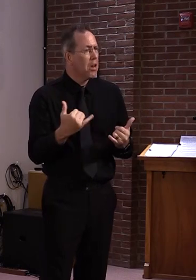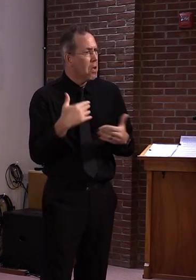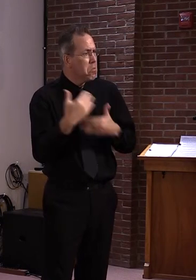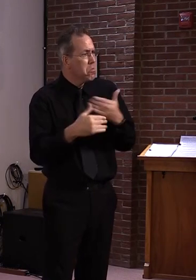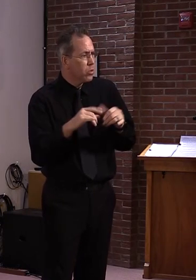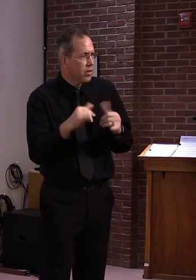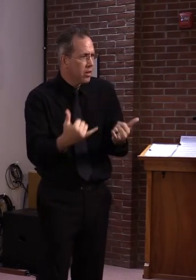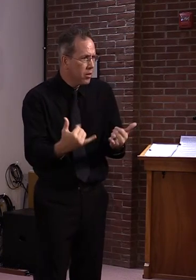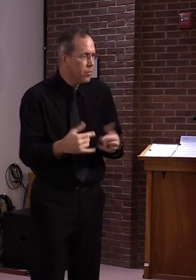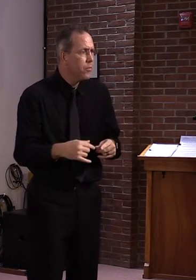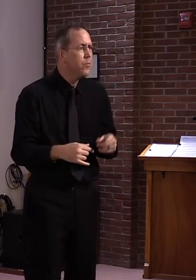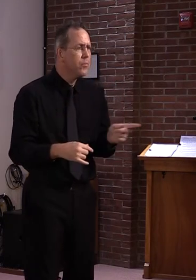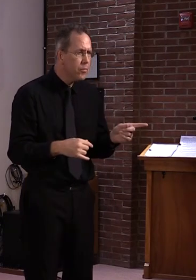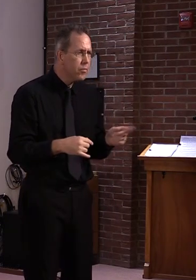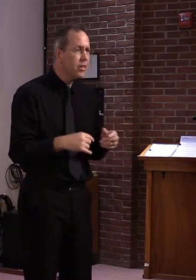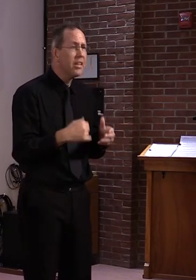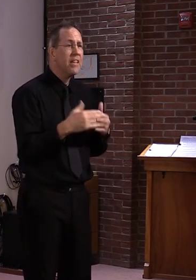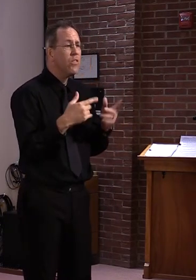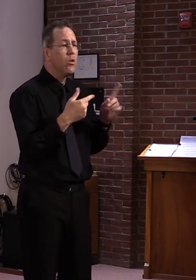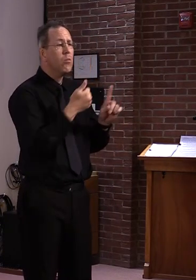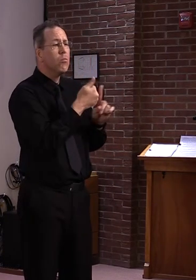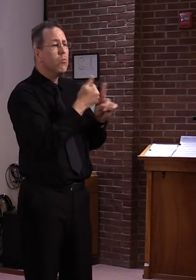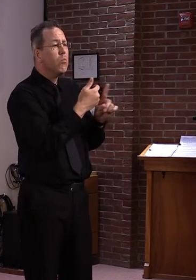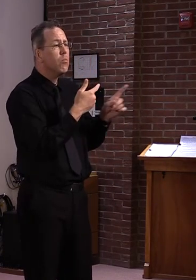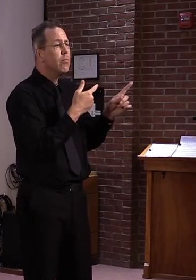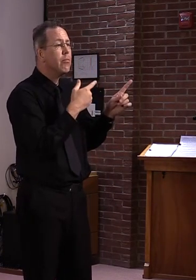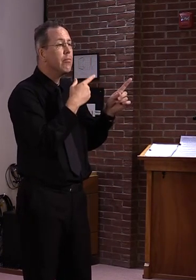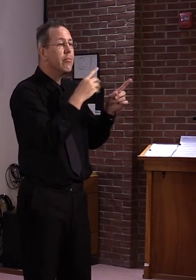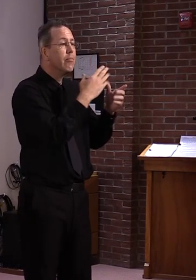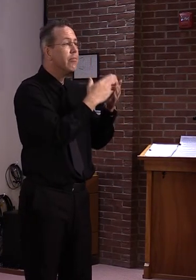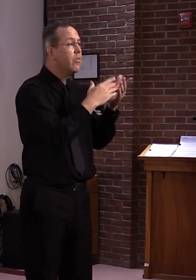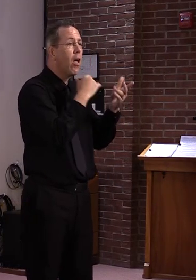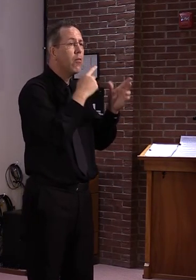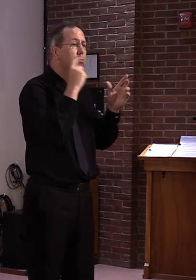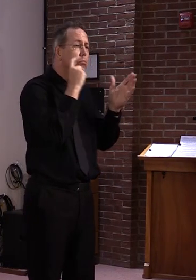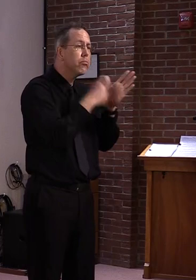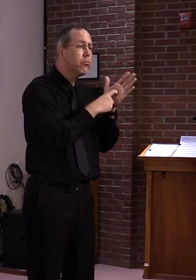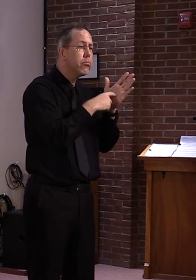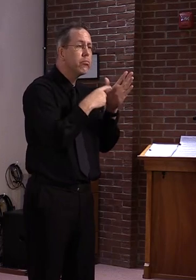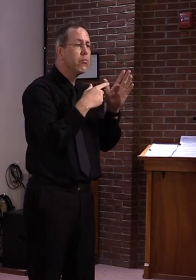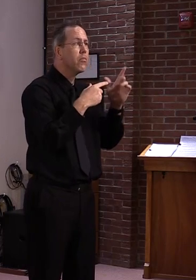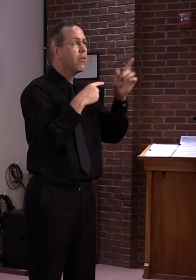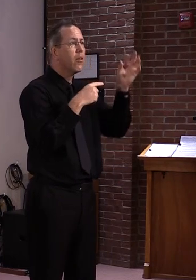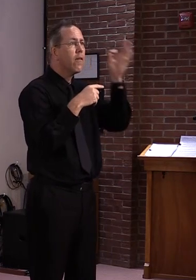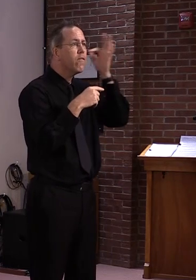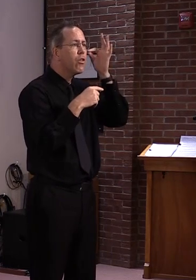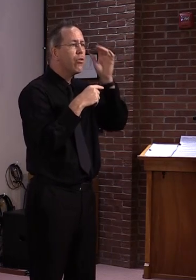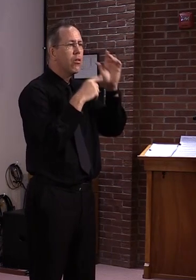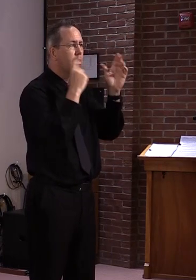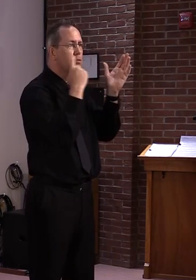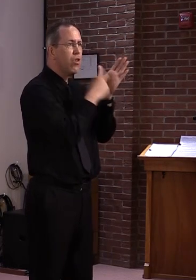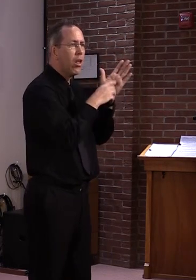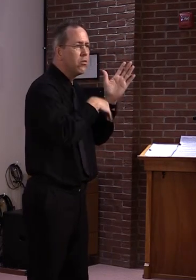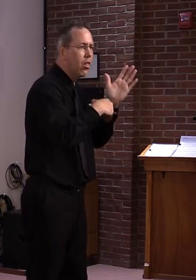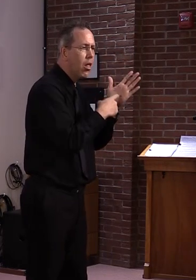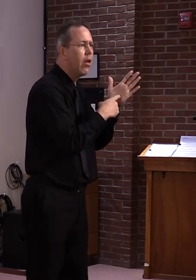operate in the disclosure, like a nonprofit with the 990. So